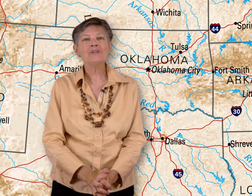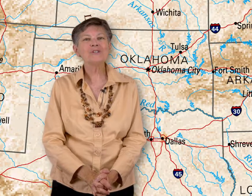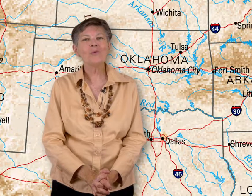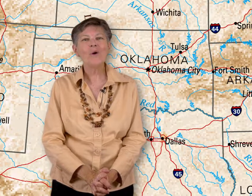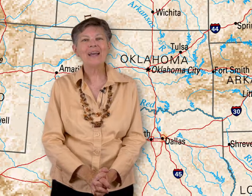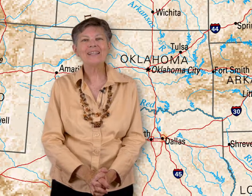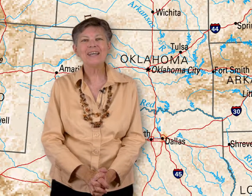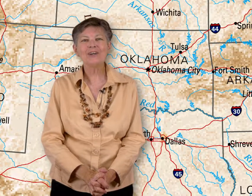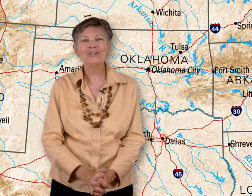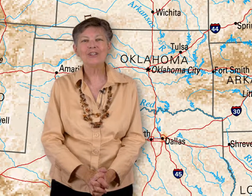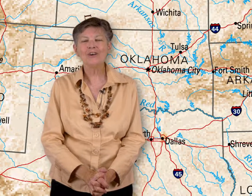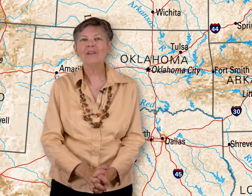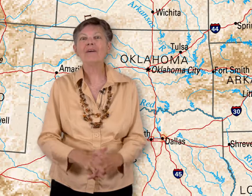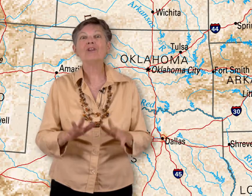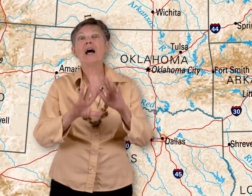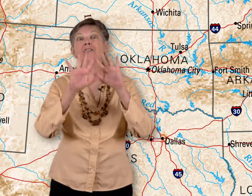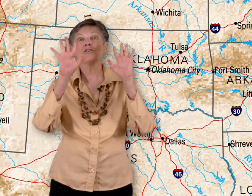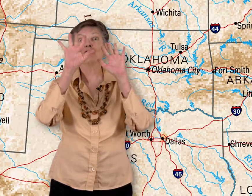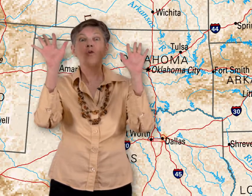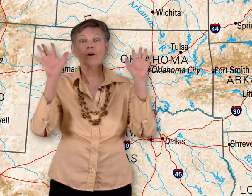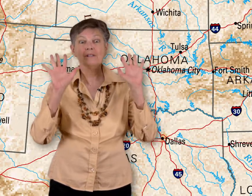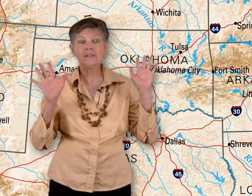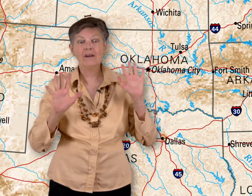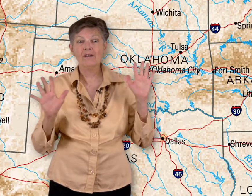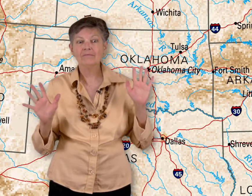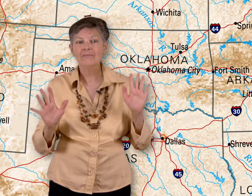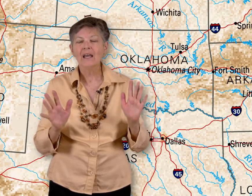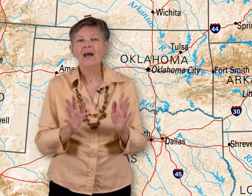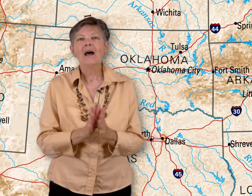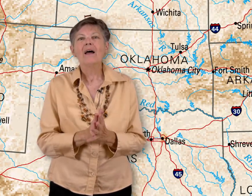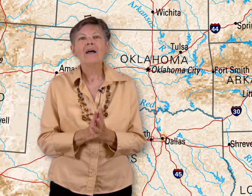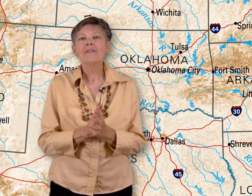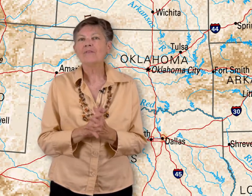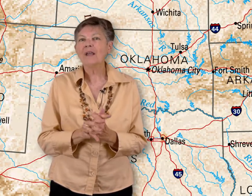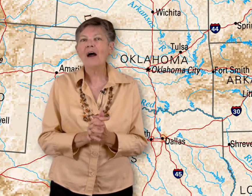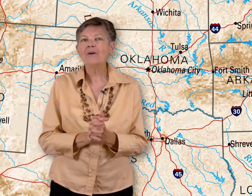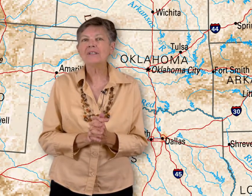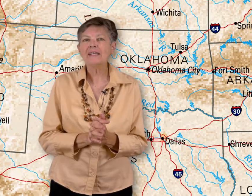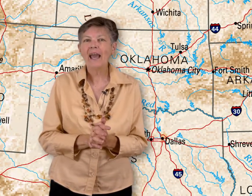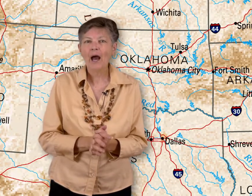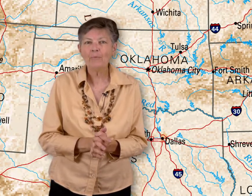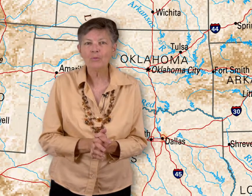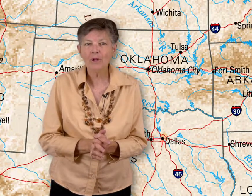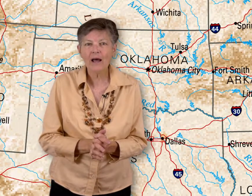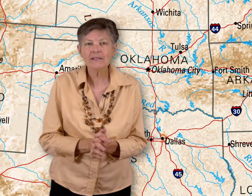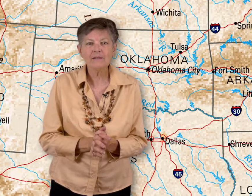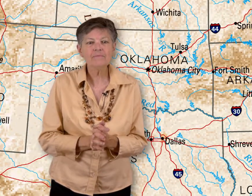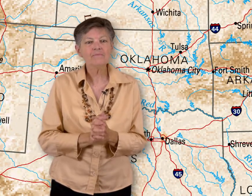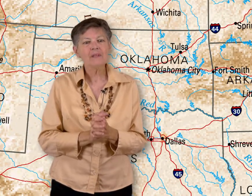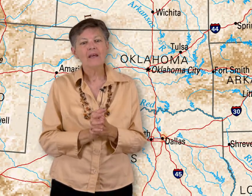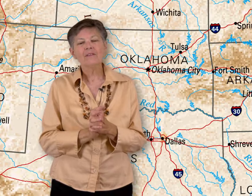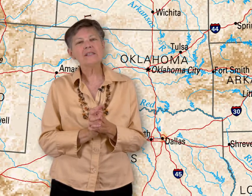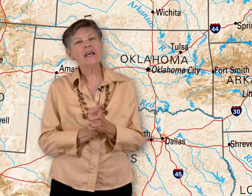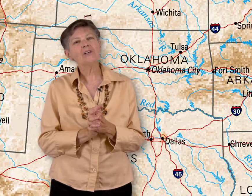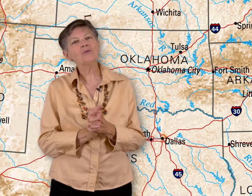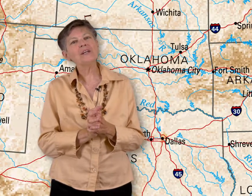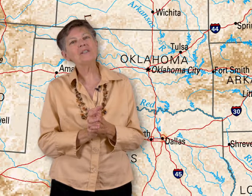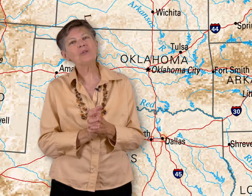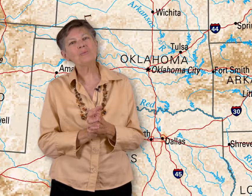is the white-tailed deer, they have lots of forests there. The flower is the apple blossom, the state tree is the